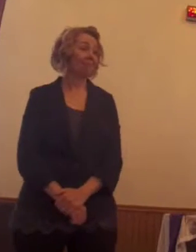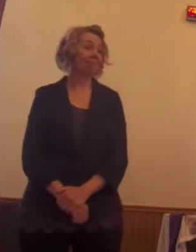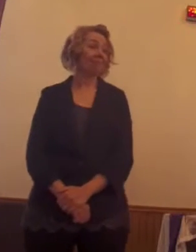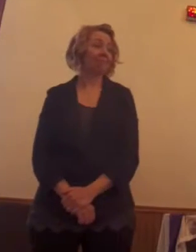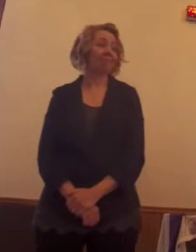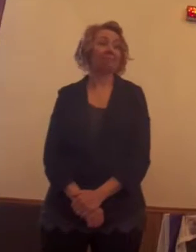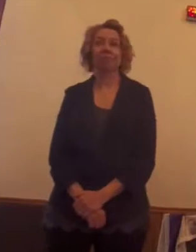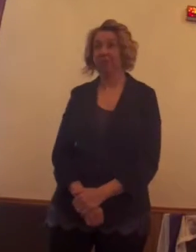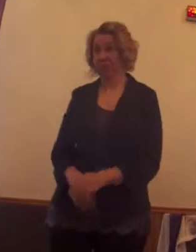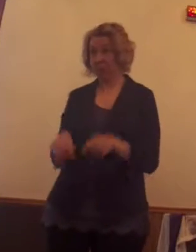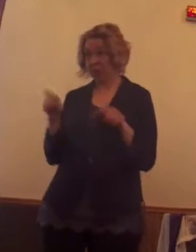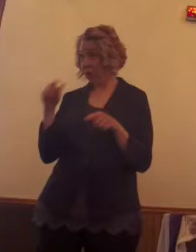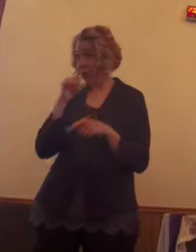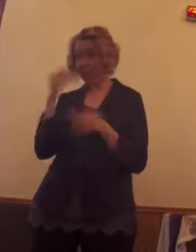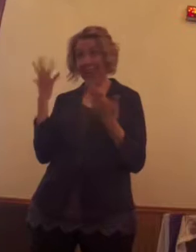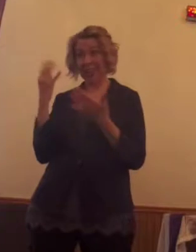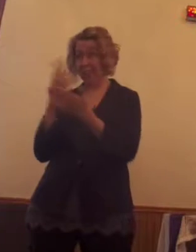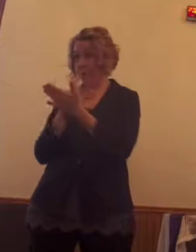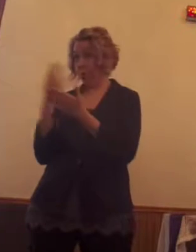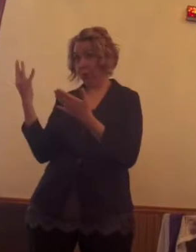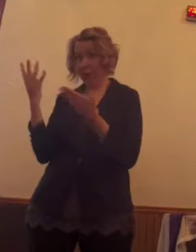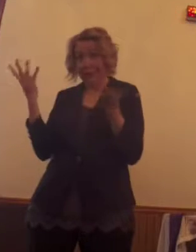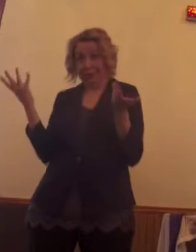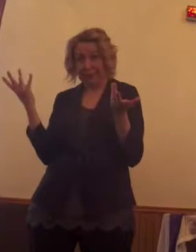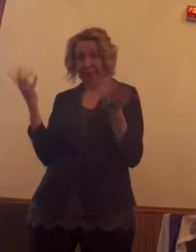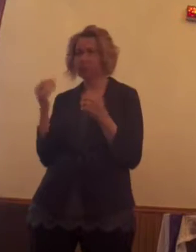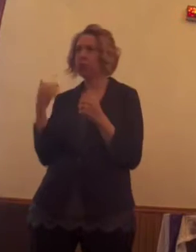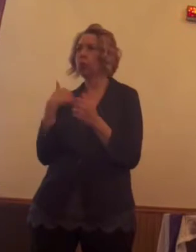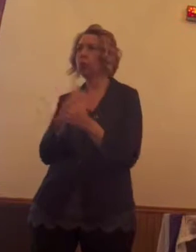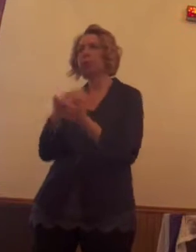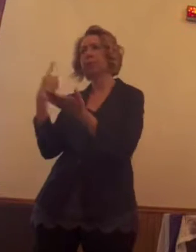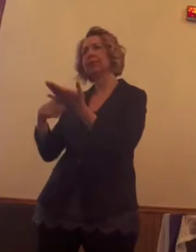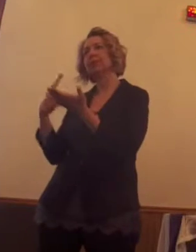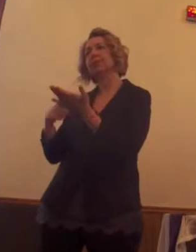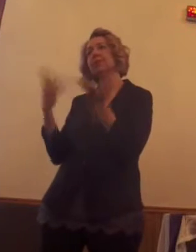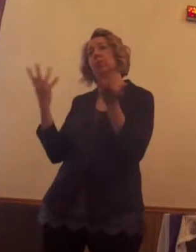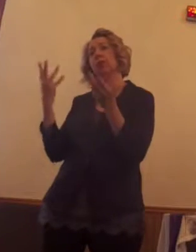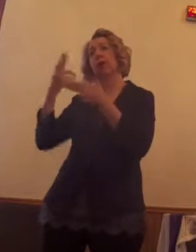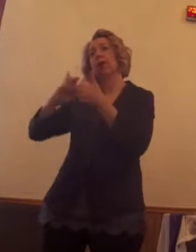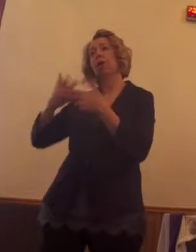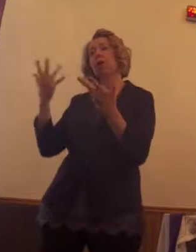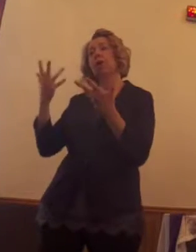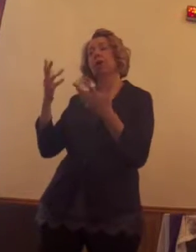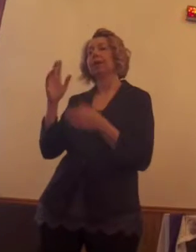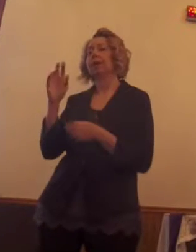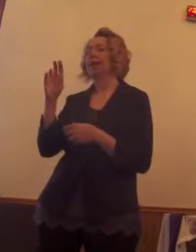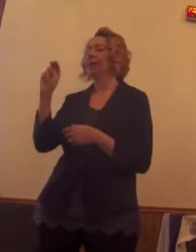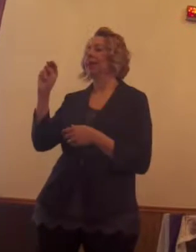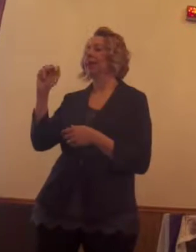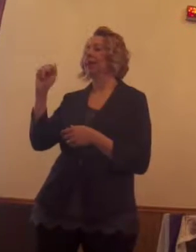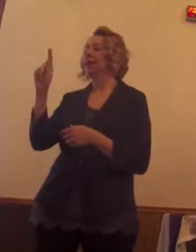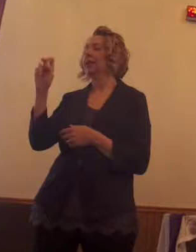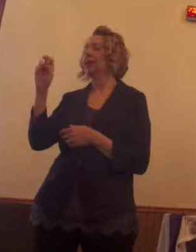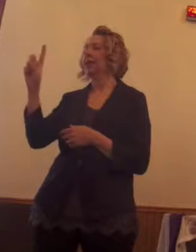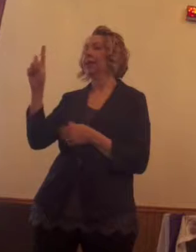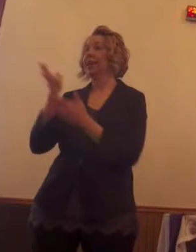you haven't been here for the last four weeks, we've been engaging in this series called Naked Truth,